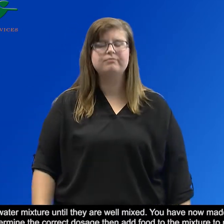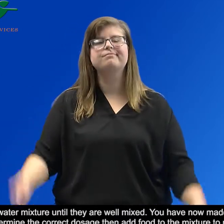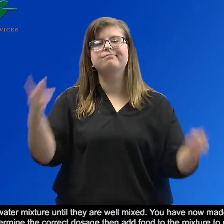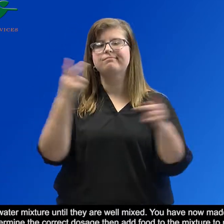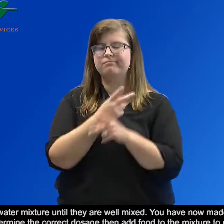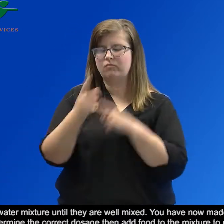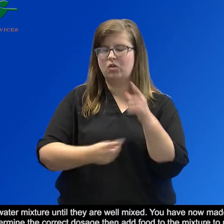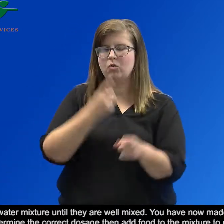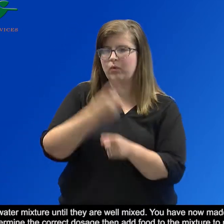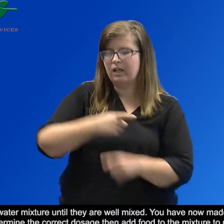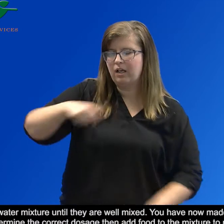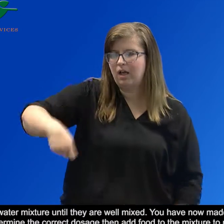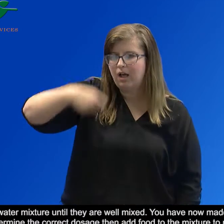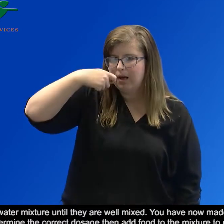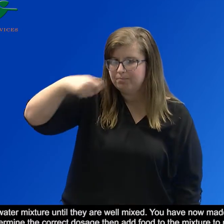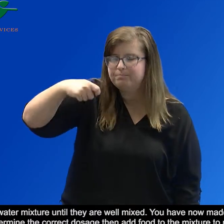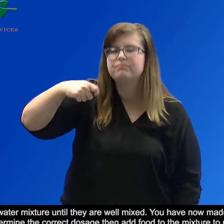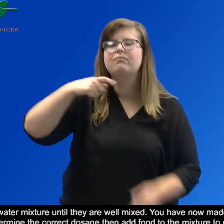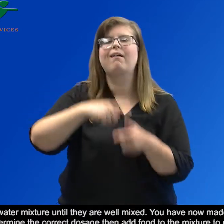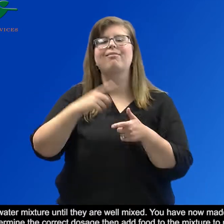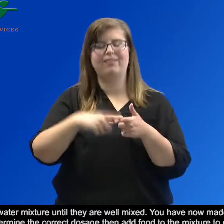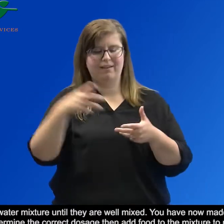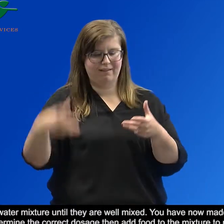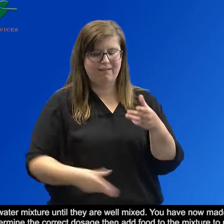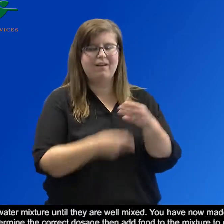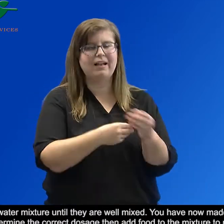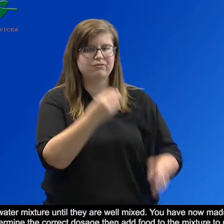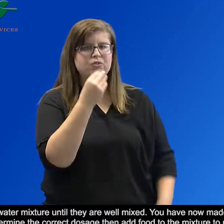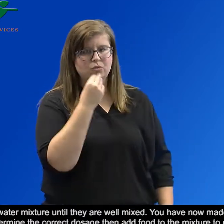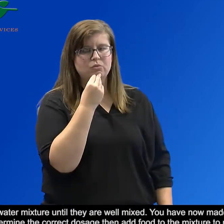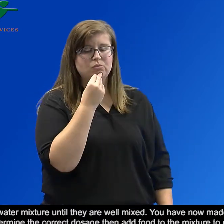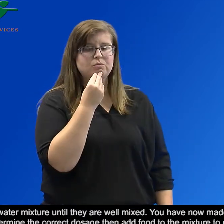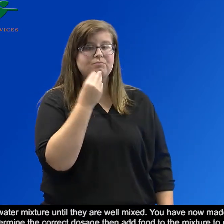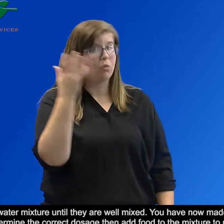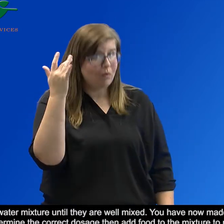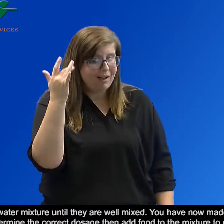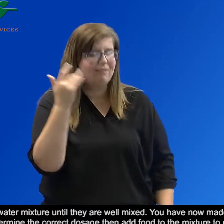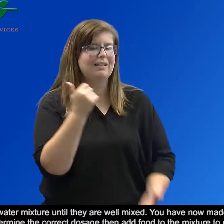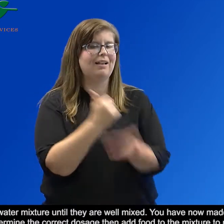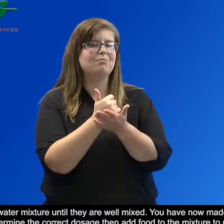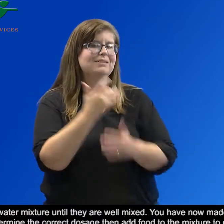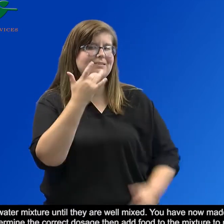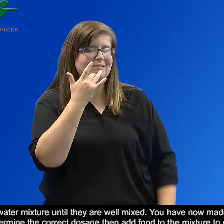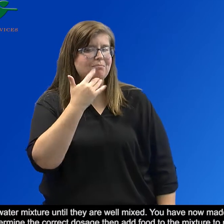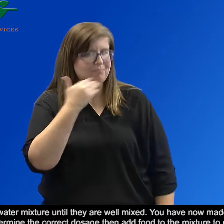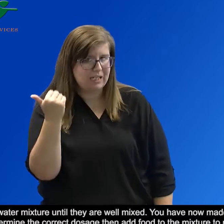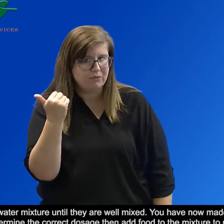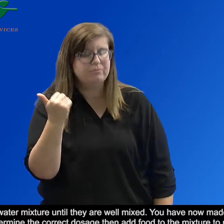Determine the correct dosage, then add food to the mixture to make it taste better. To